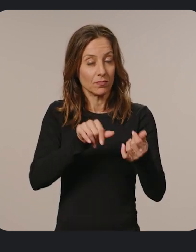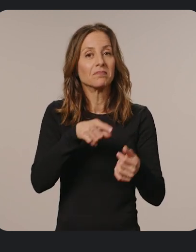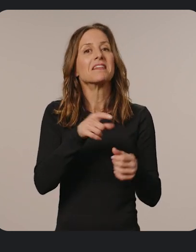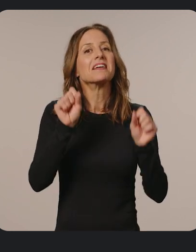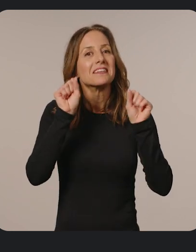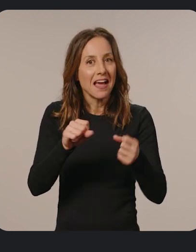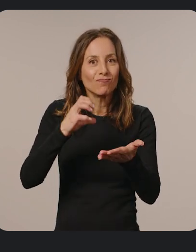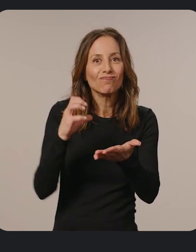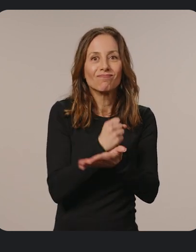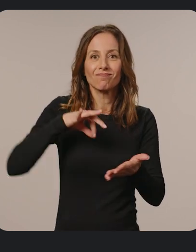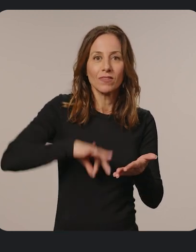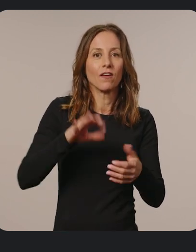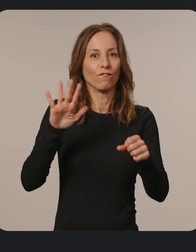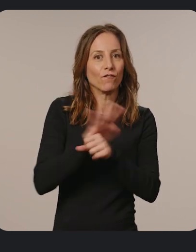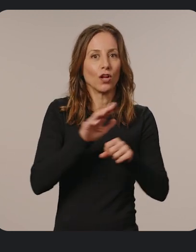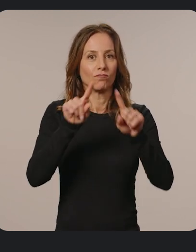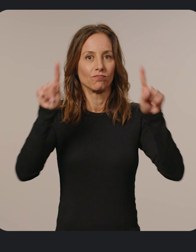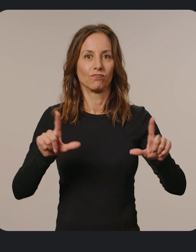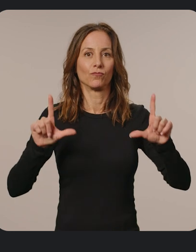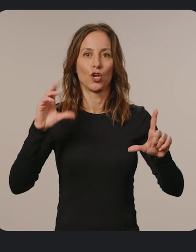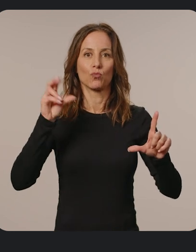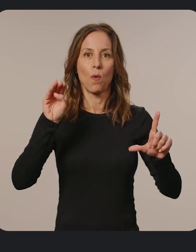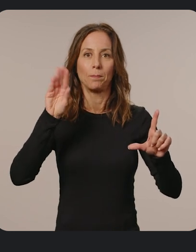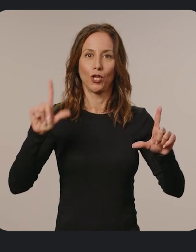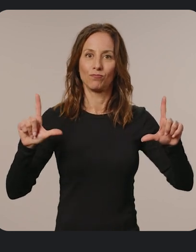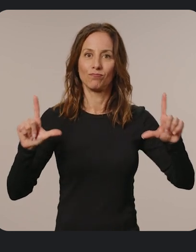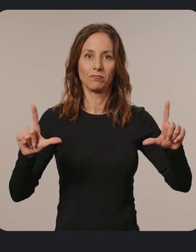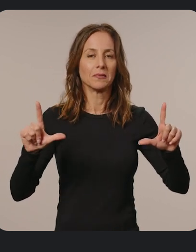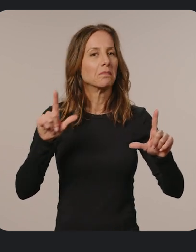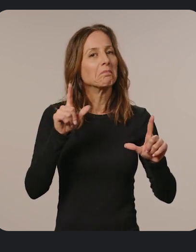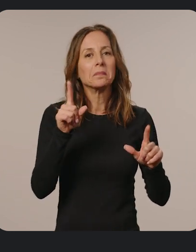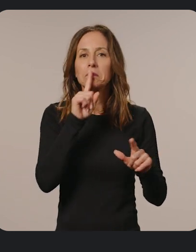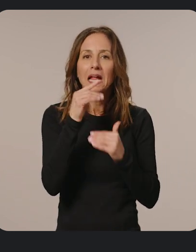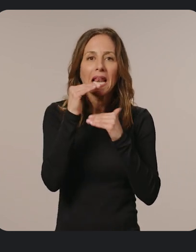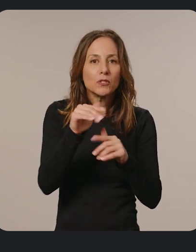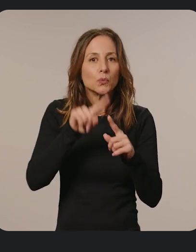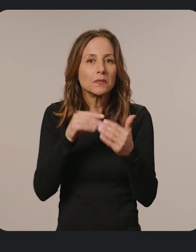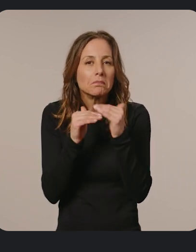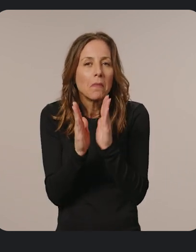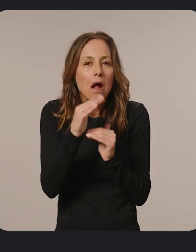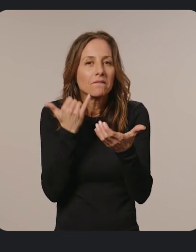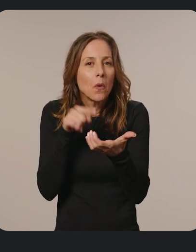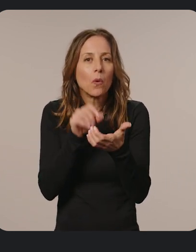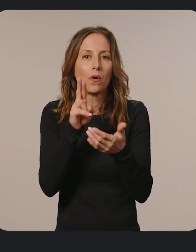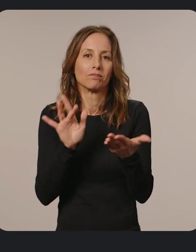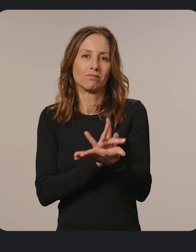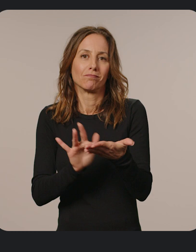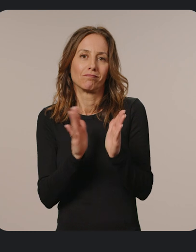it'll be able to take full advantage of the full Chromebook screen and will no longer be limited to a small phone or